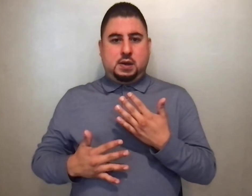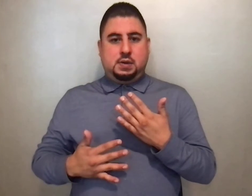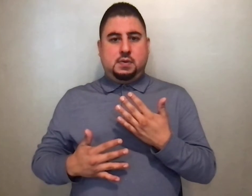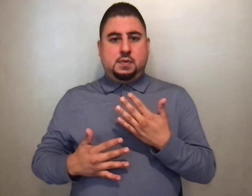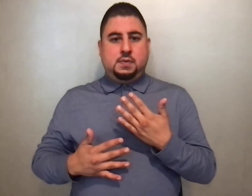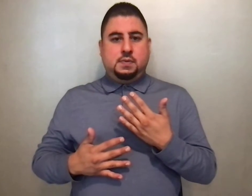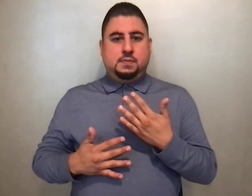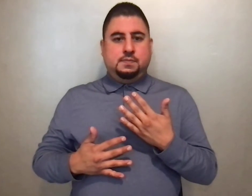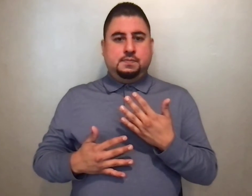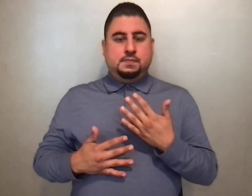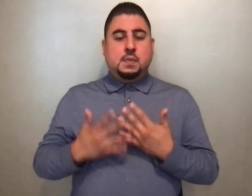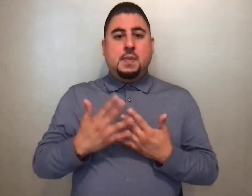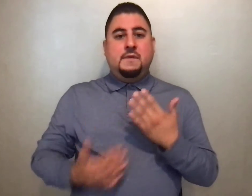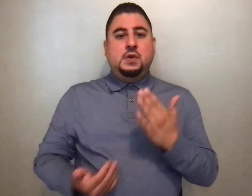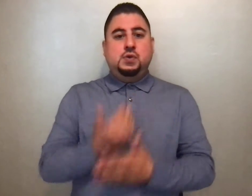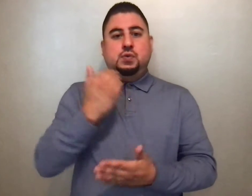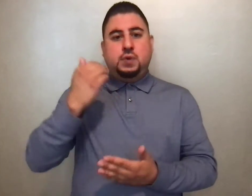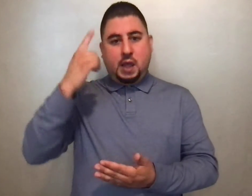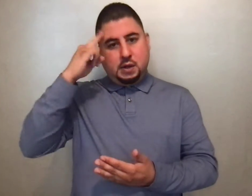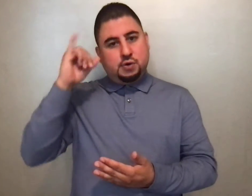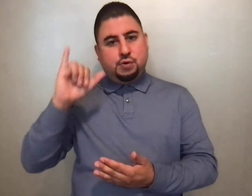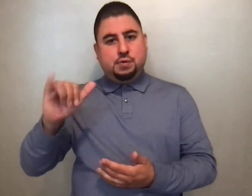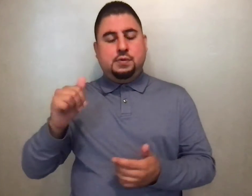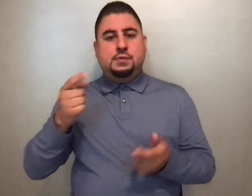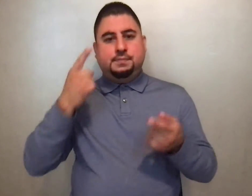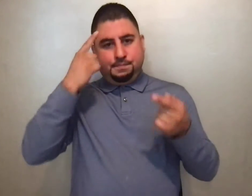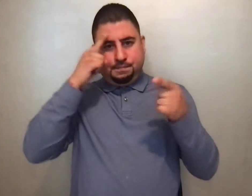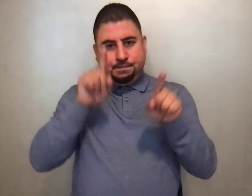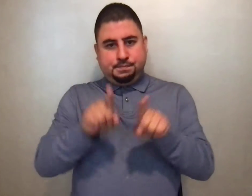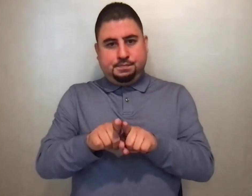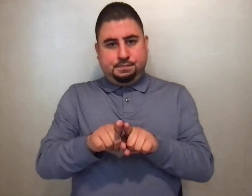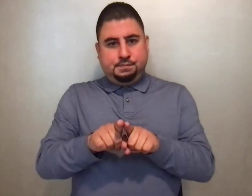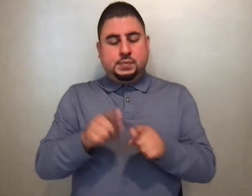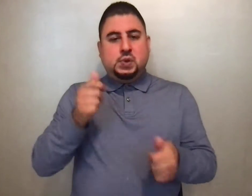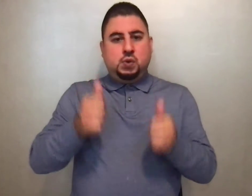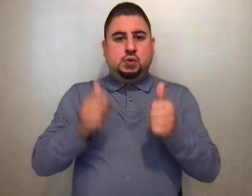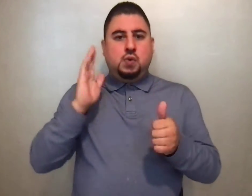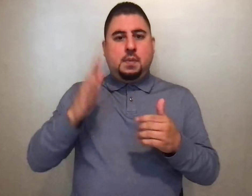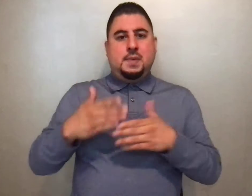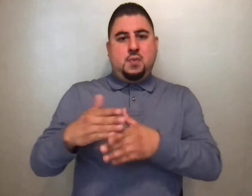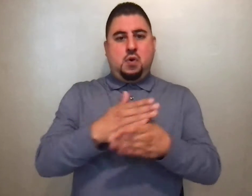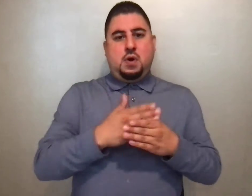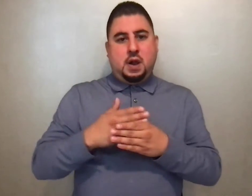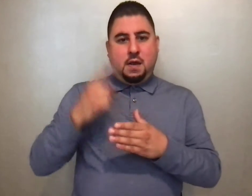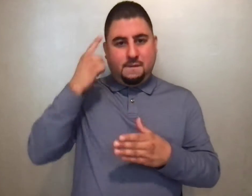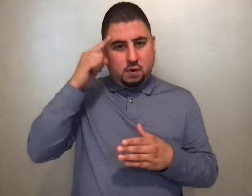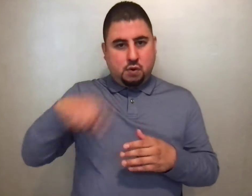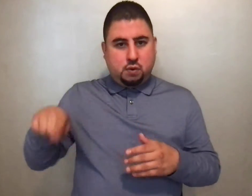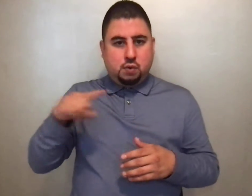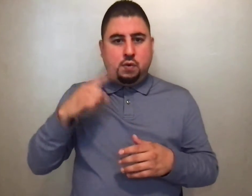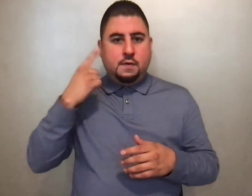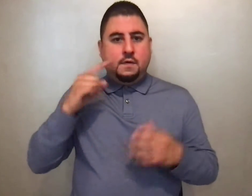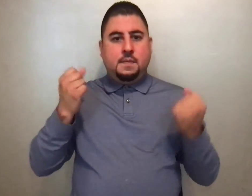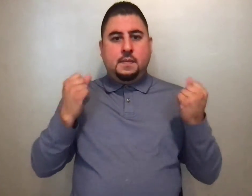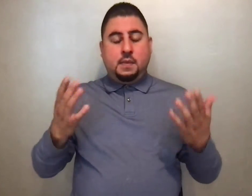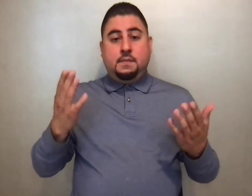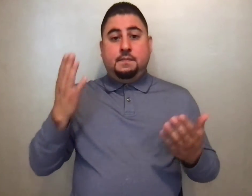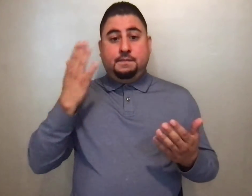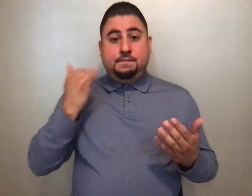the blood of the new and eternal covenant, which will be poured out for you and for many, for the